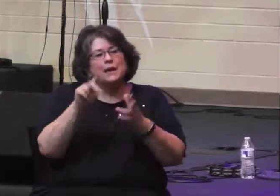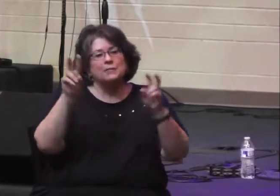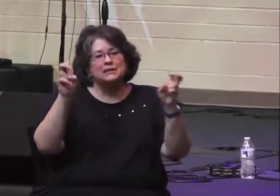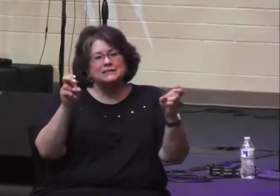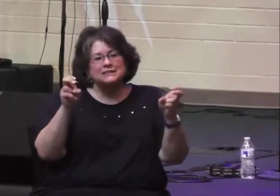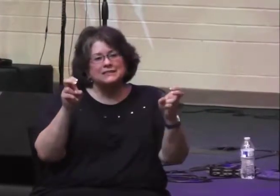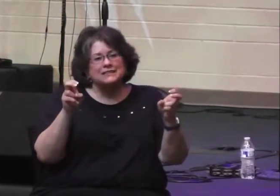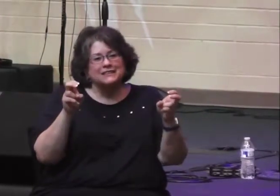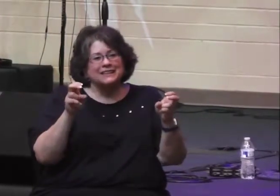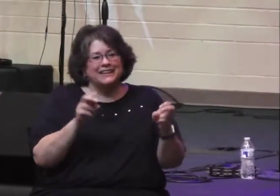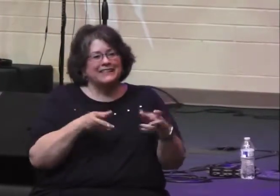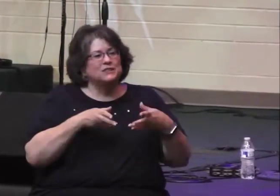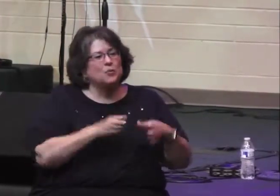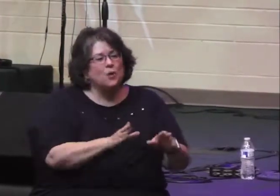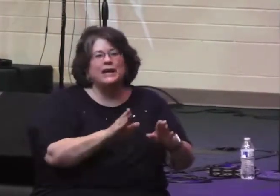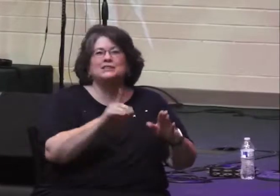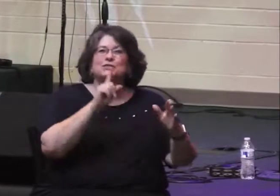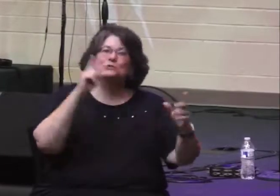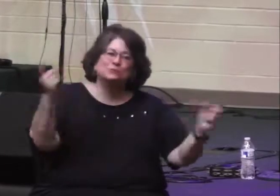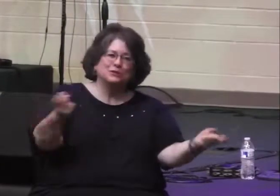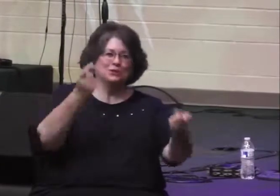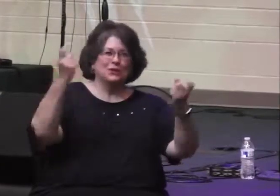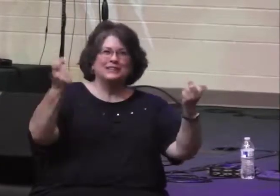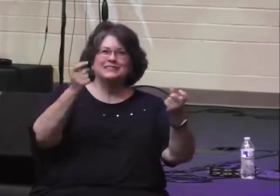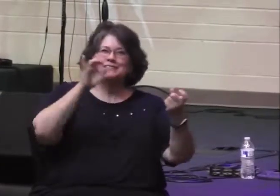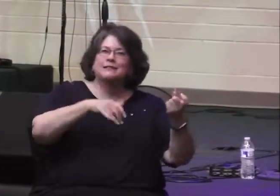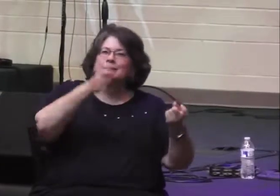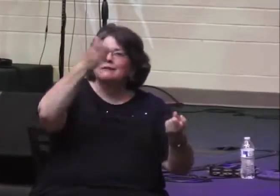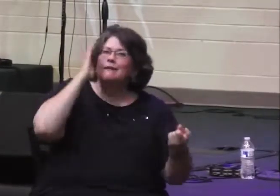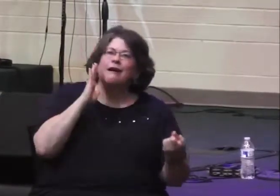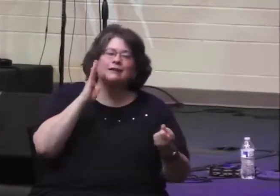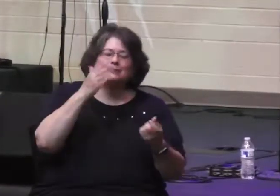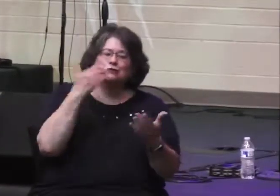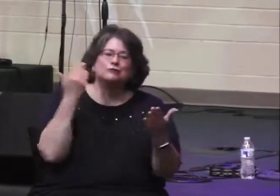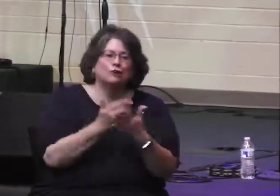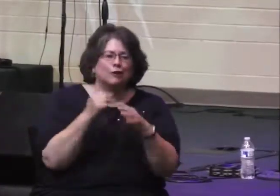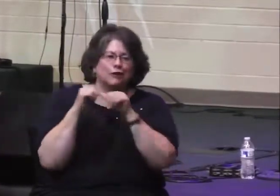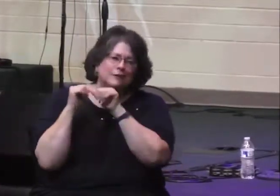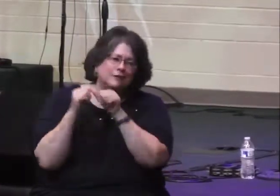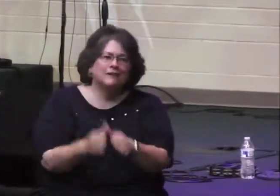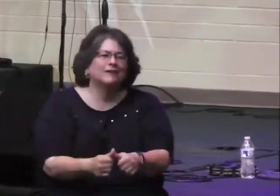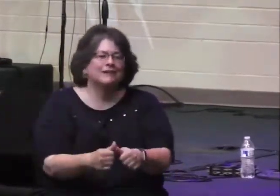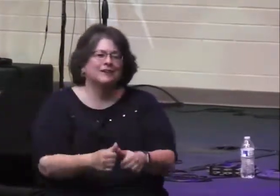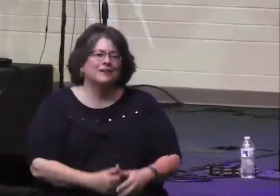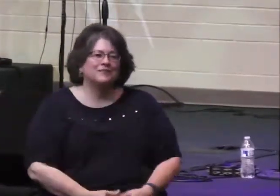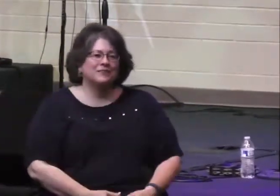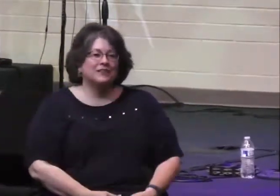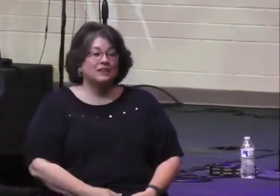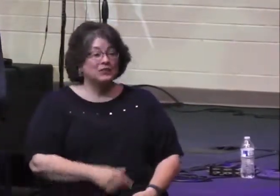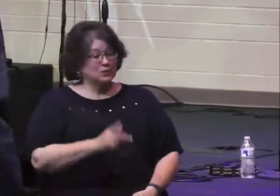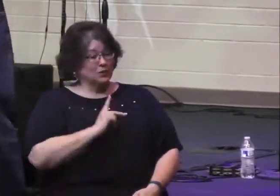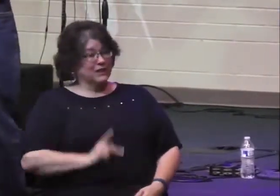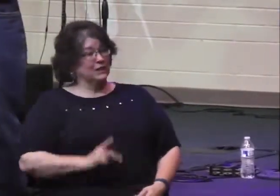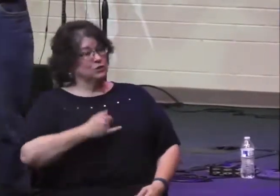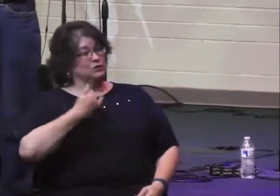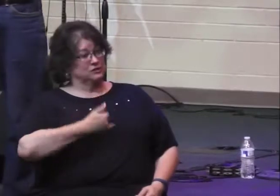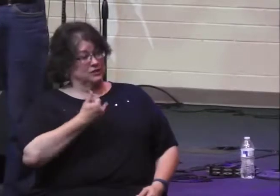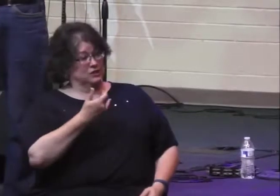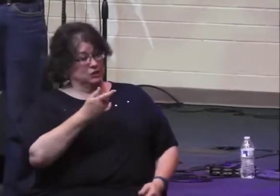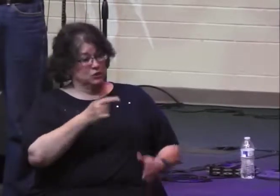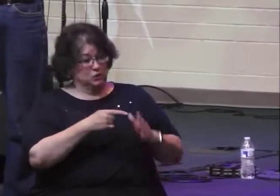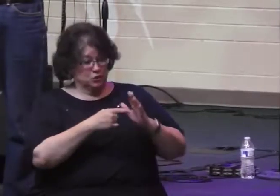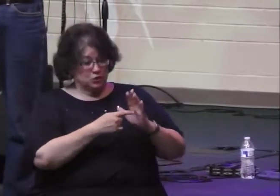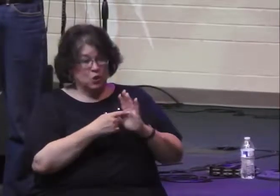just rejoicing in God's goodness. So, Jehoshaphat, I think, shows us, doesn't he, how to